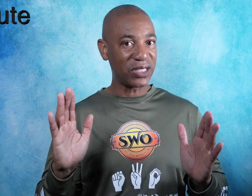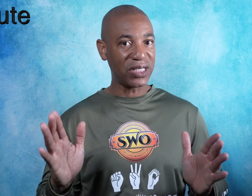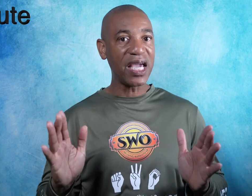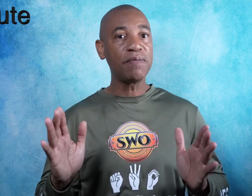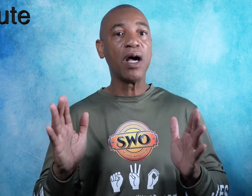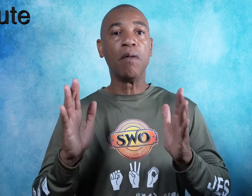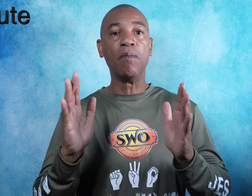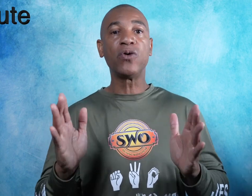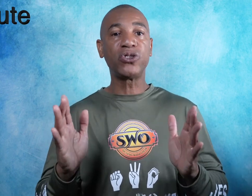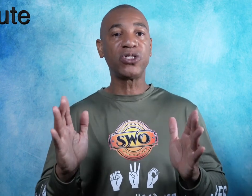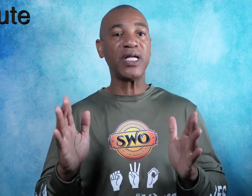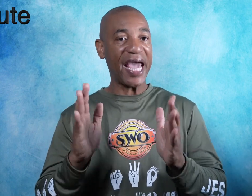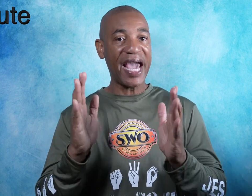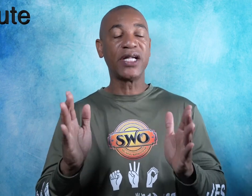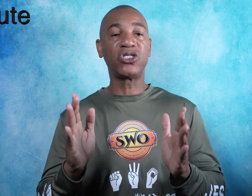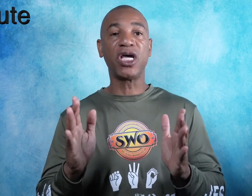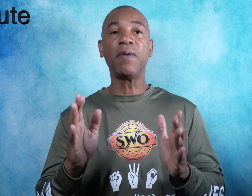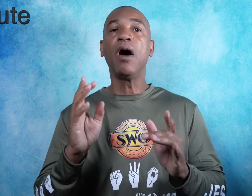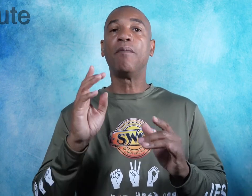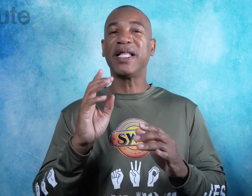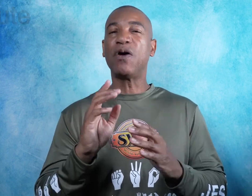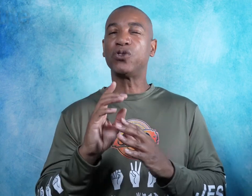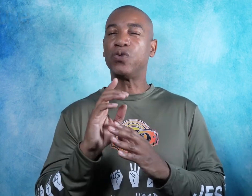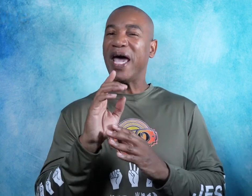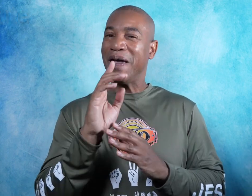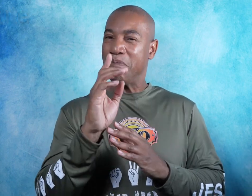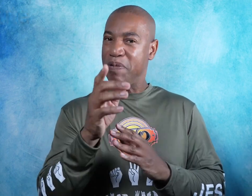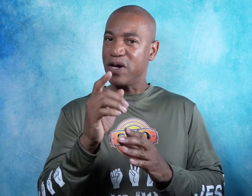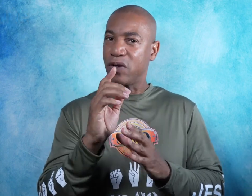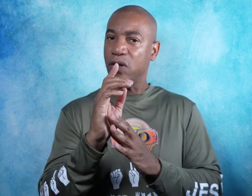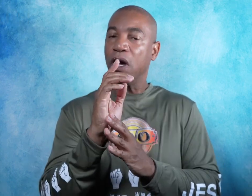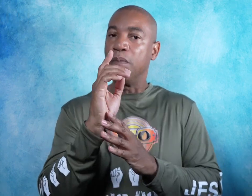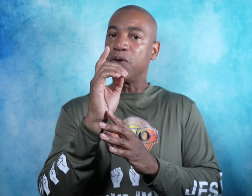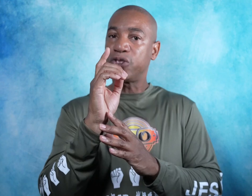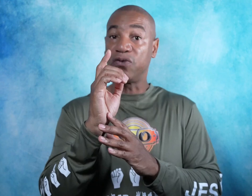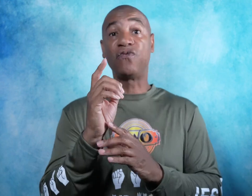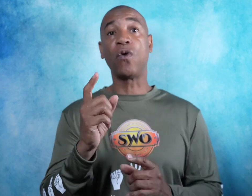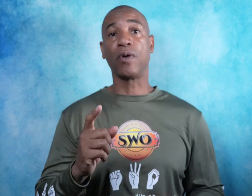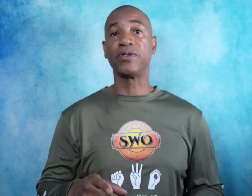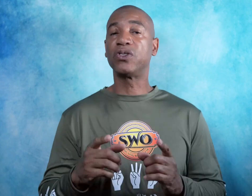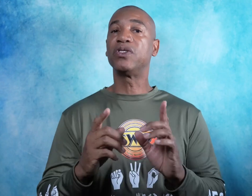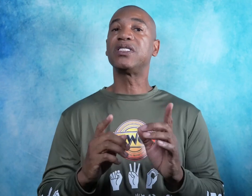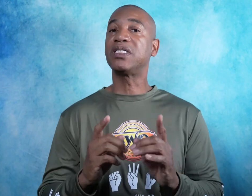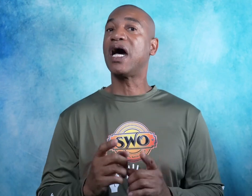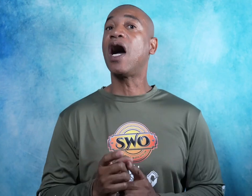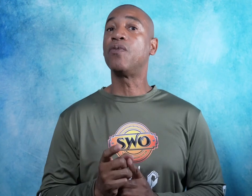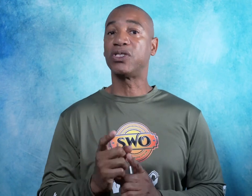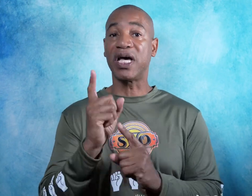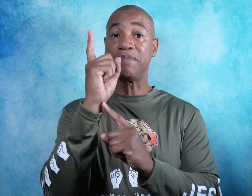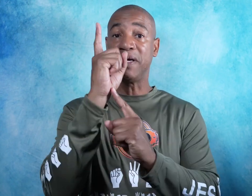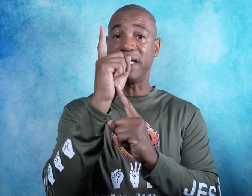same motion hand shape, but I will do a bigger motion forward. So, this is how I would sign minute.